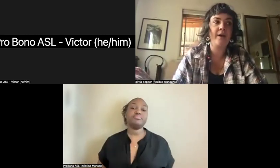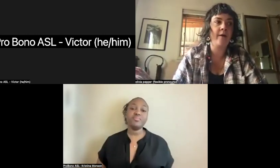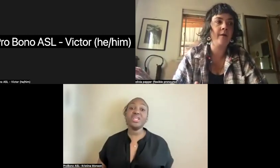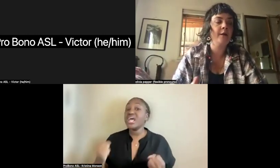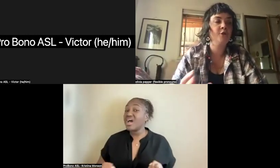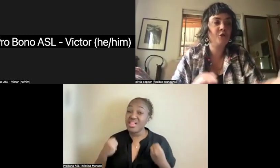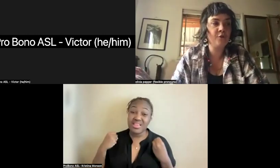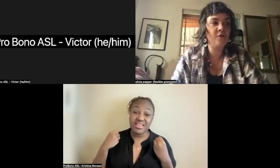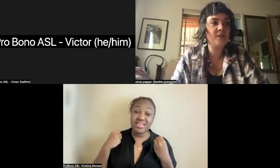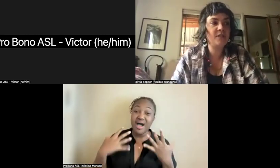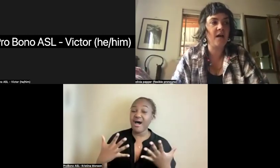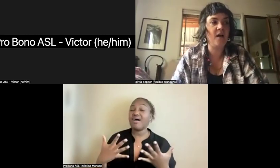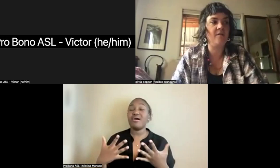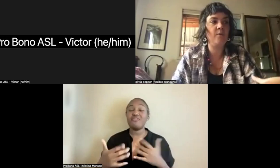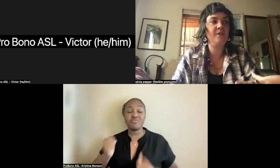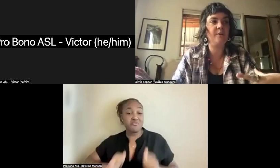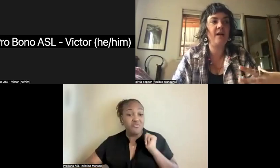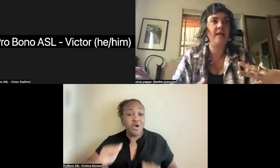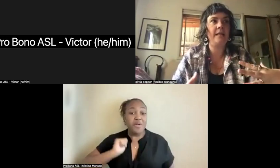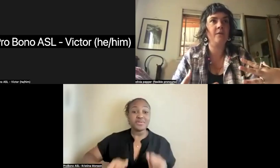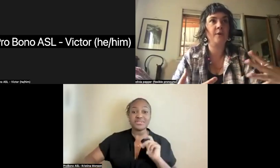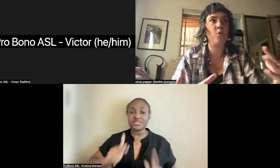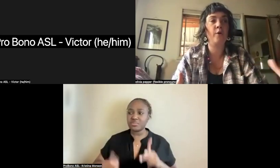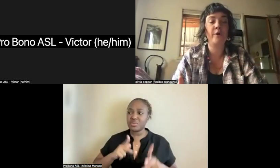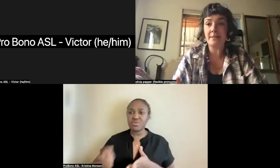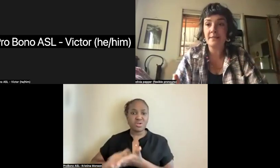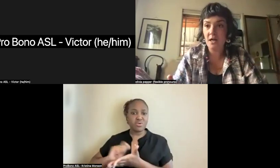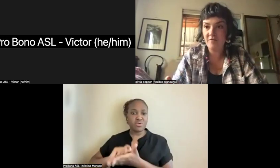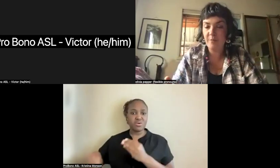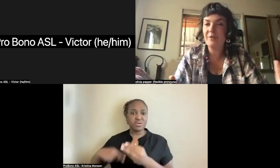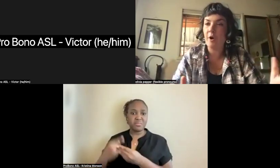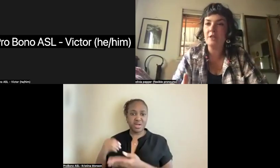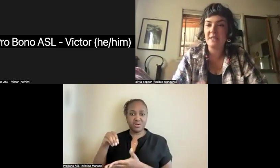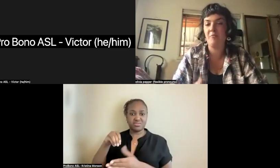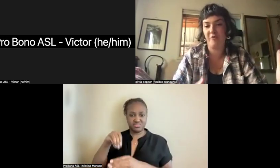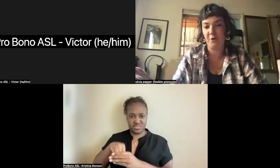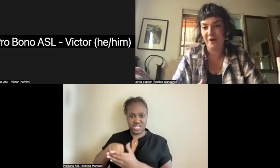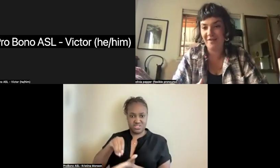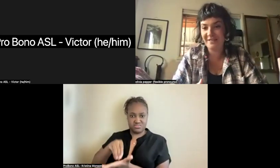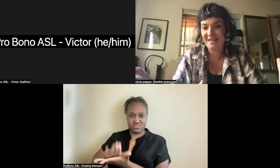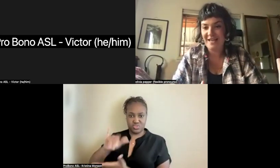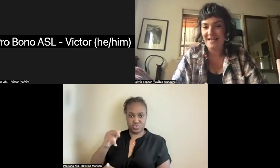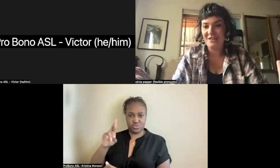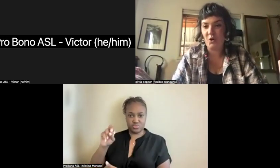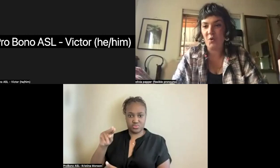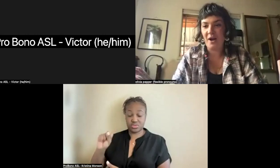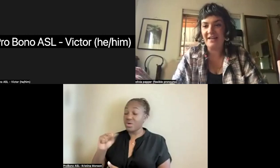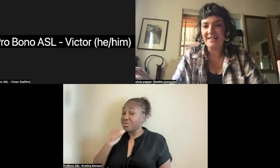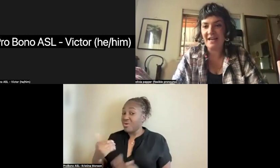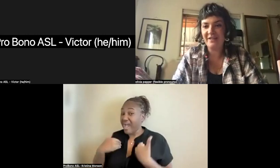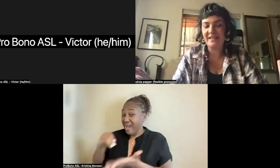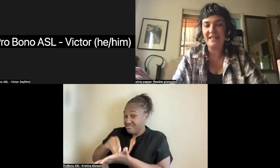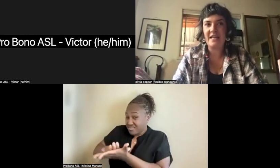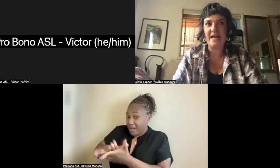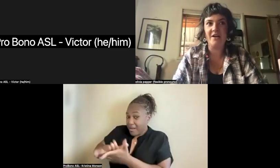in their journals that we don't have any recordings of, but there are some photographs. So I